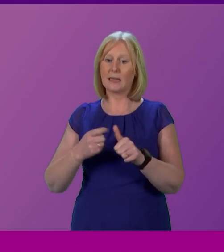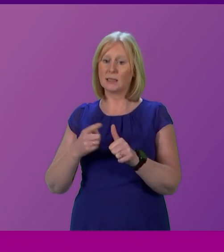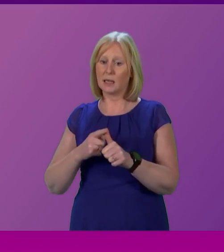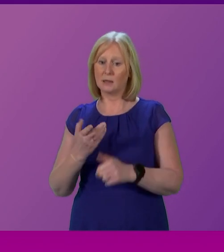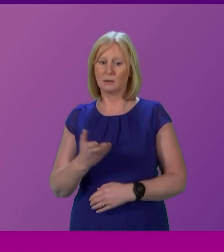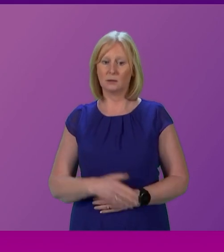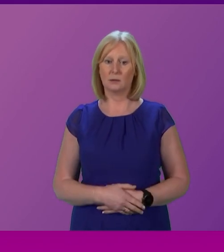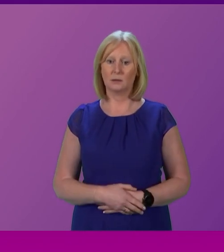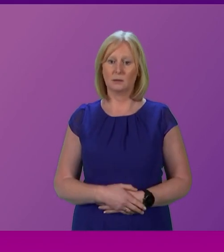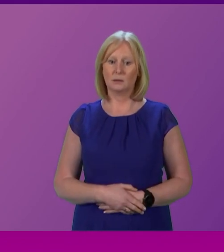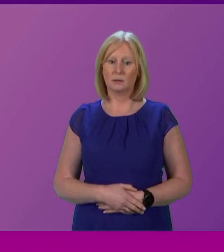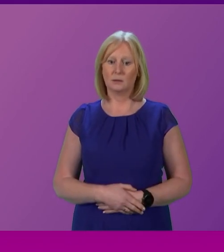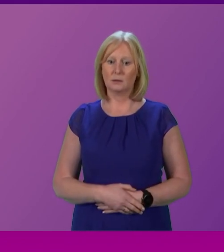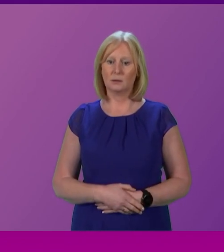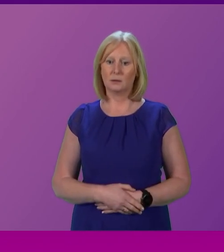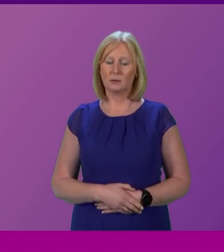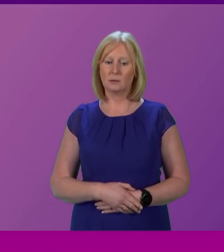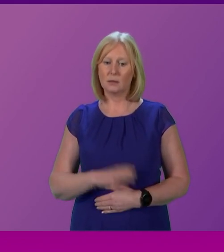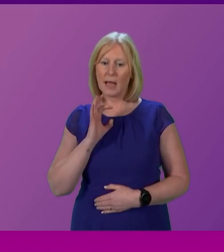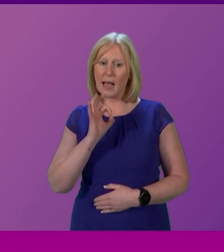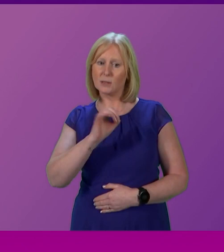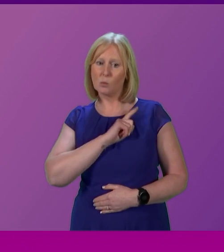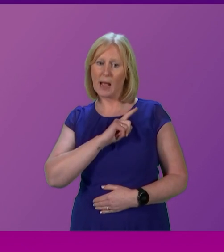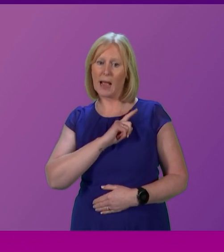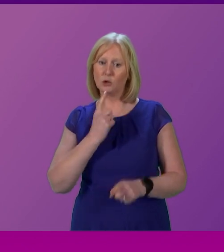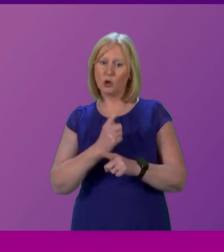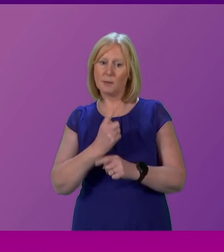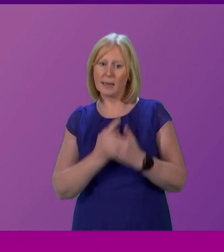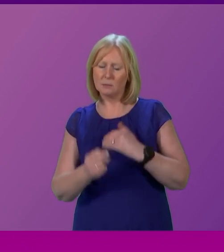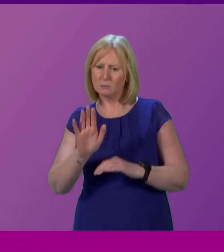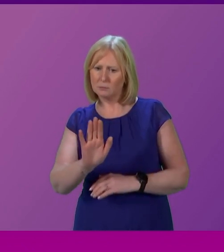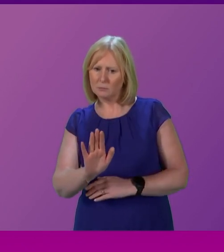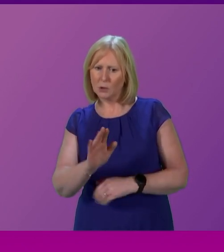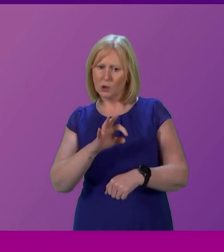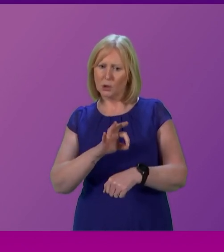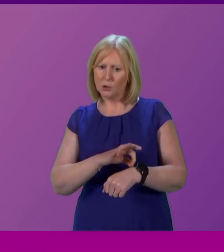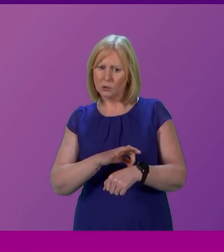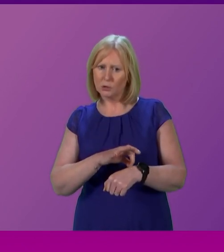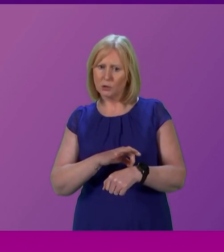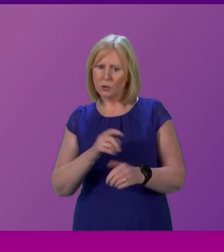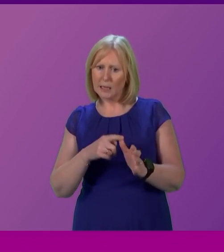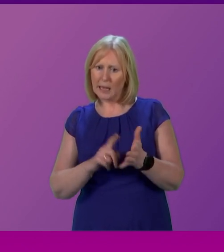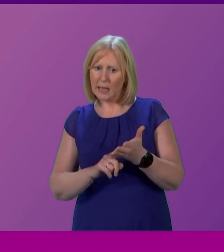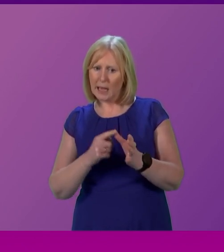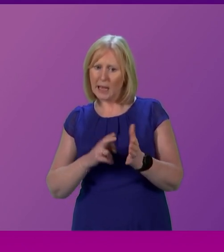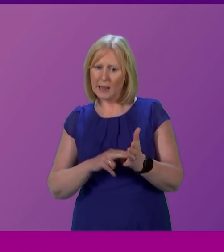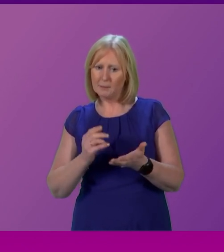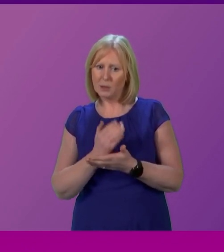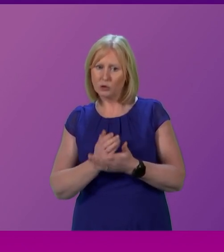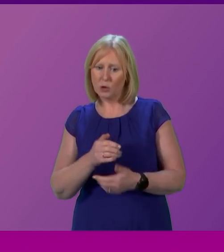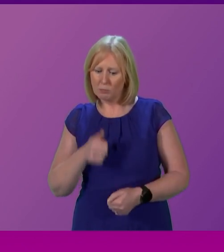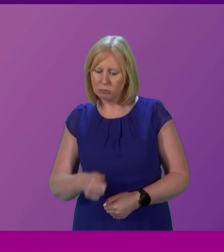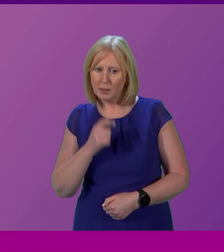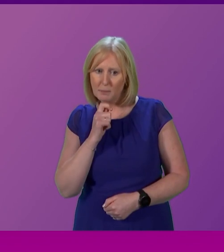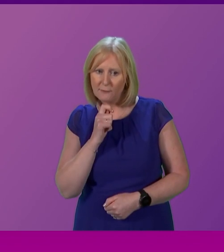giving away. The member asks why we are talking about independence. We've already... Dr Allen, could you please ensure your card's on and your microphone? It's on. It